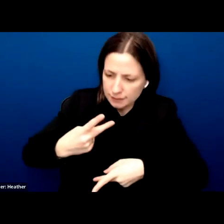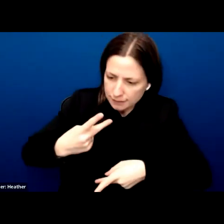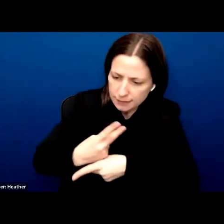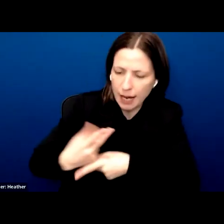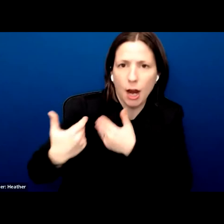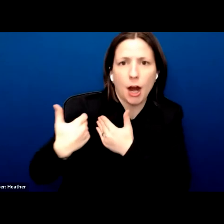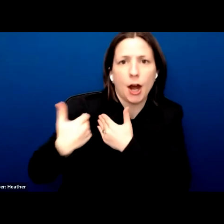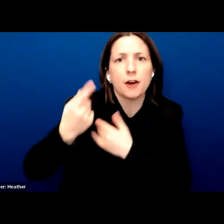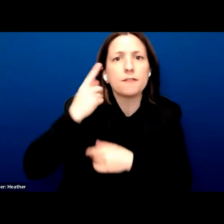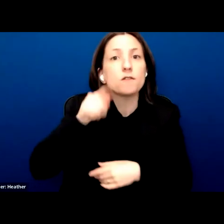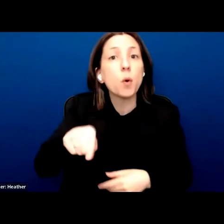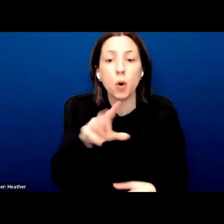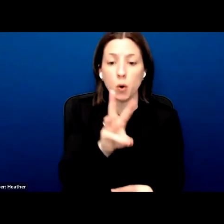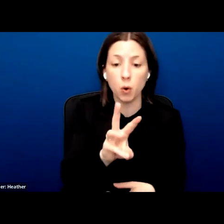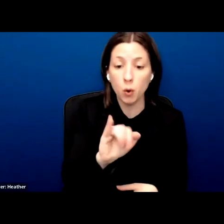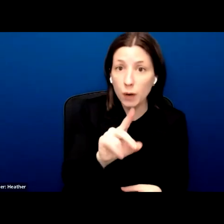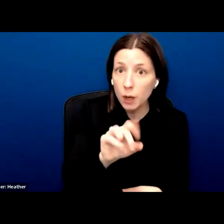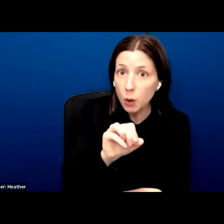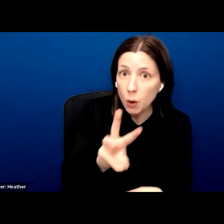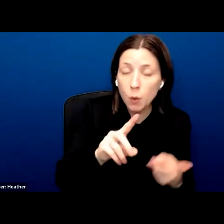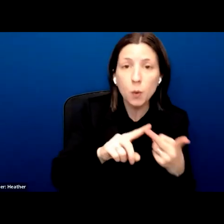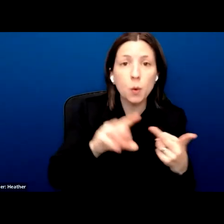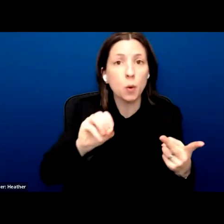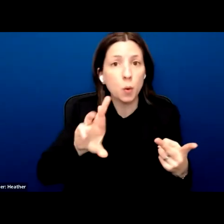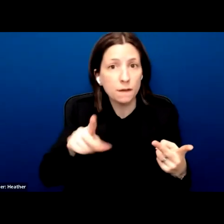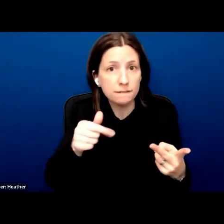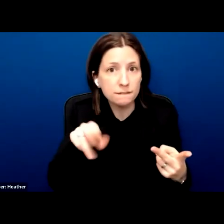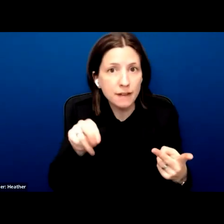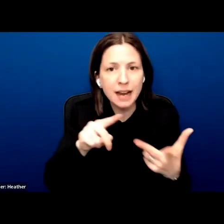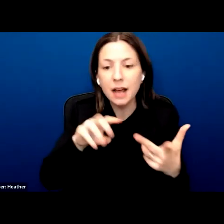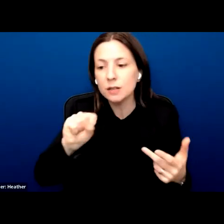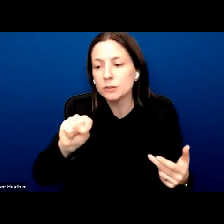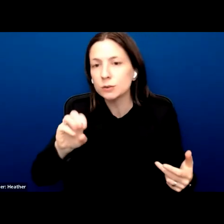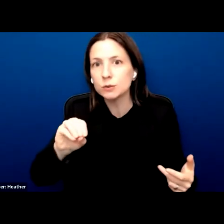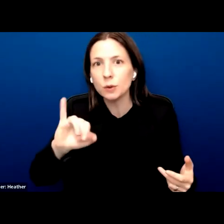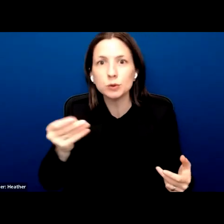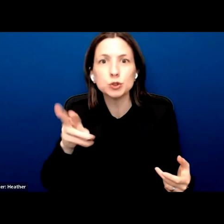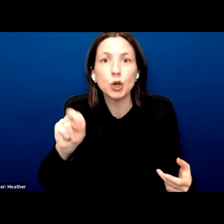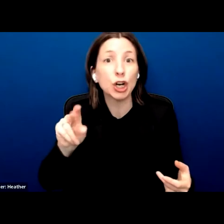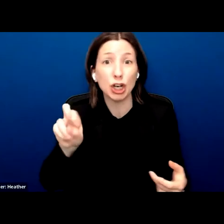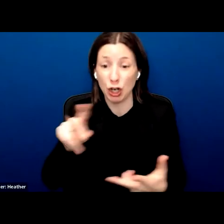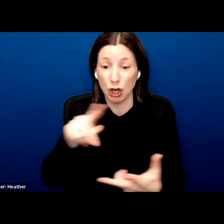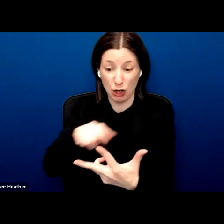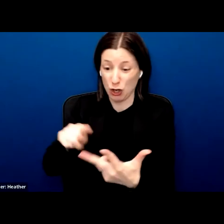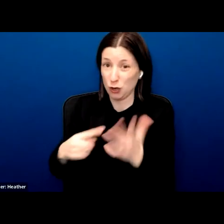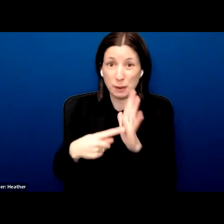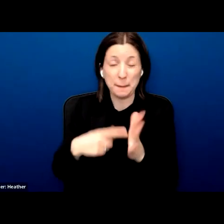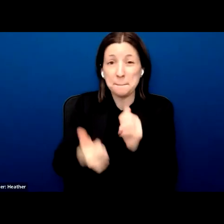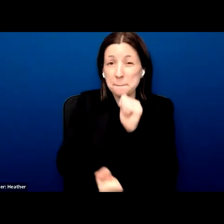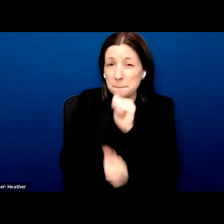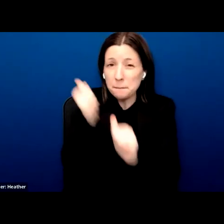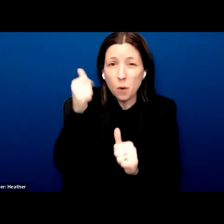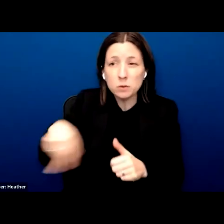sojourner. That is the most vulnerable in our society. And you heard Amina